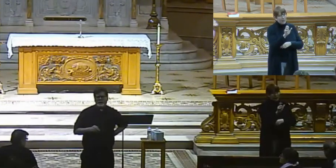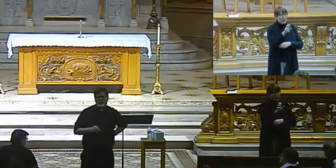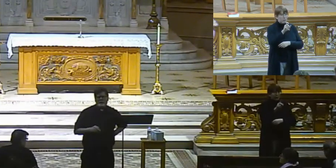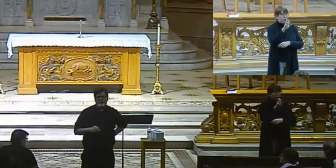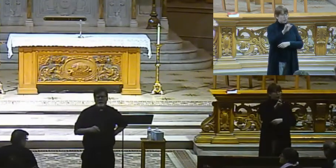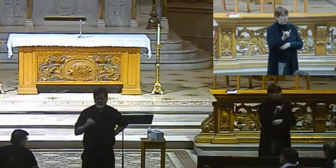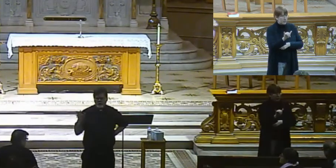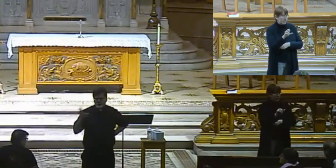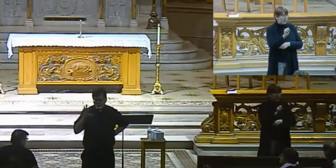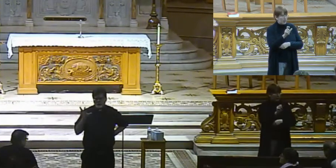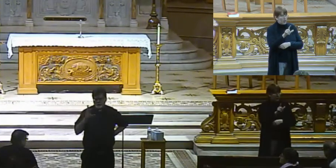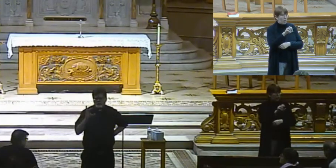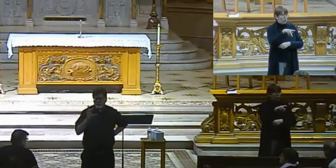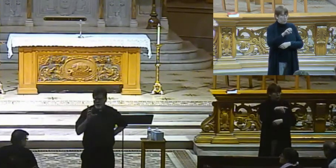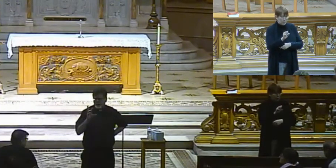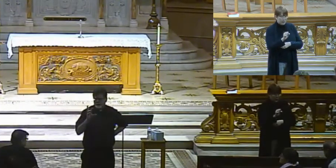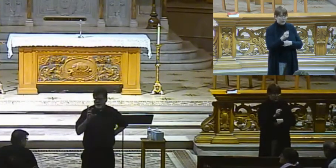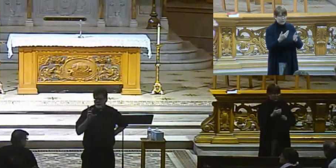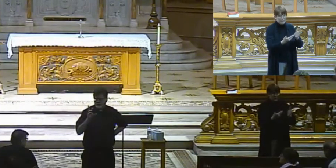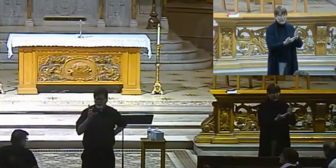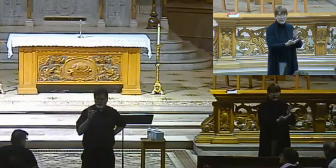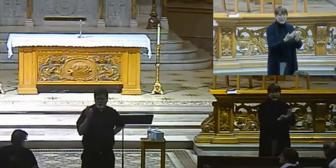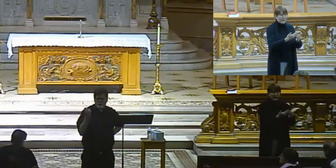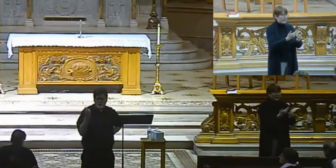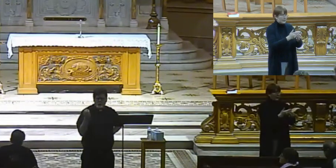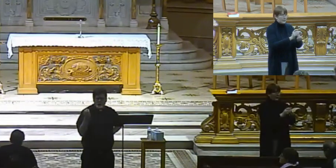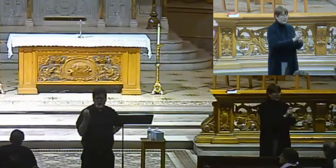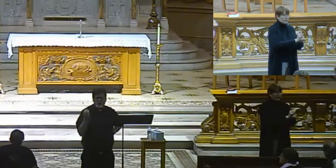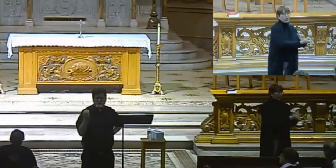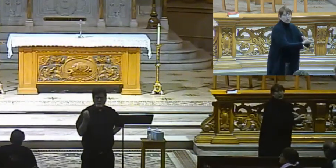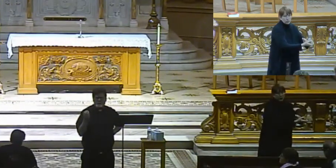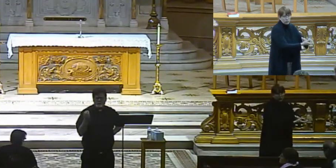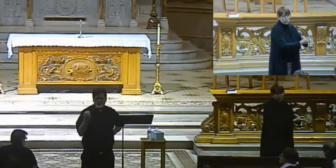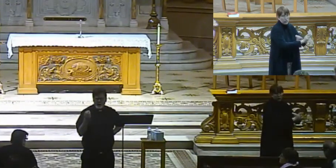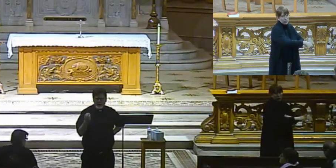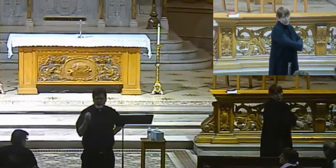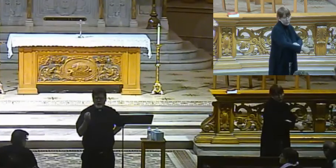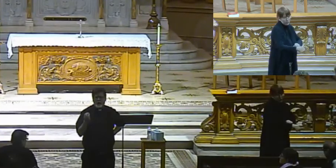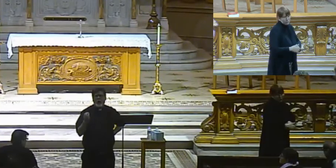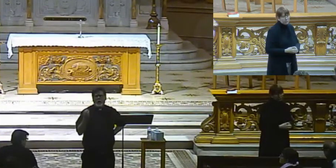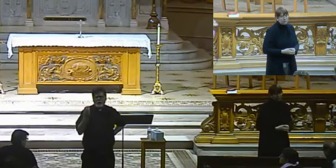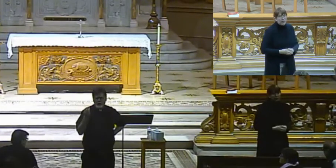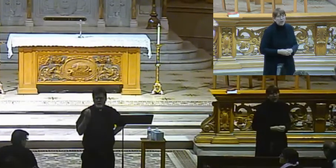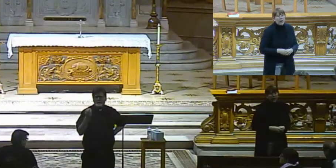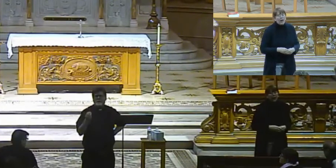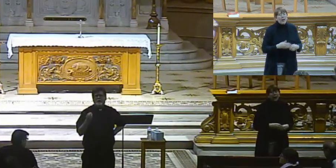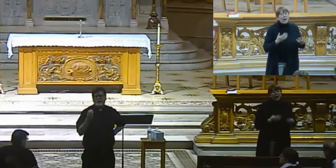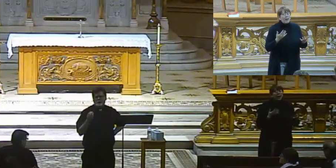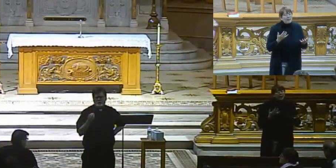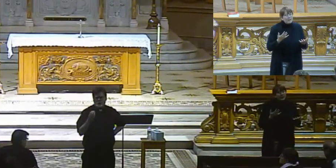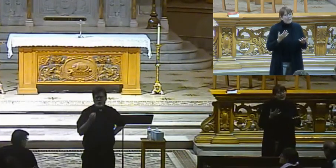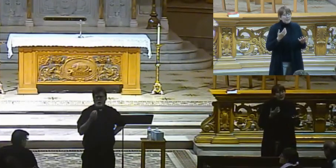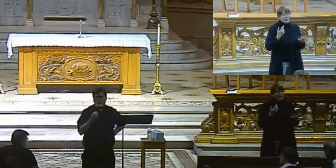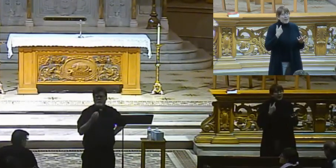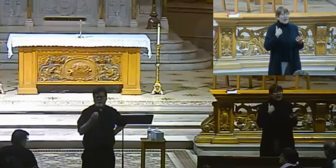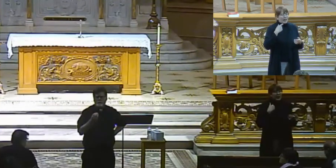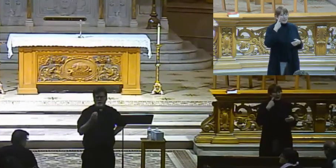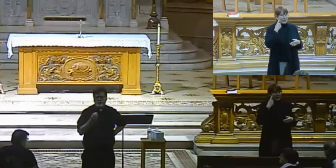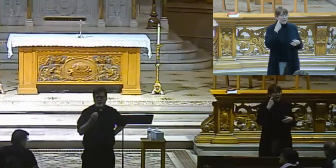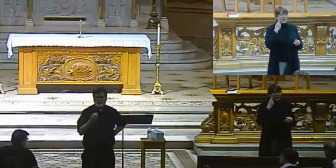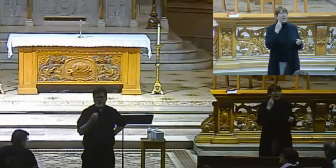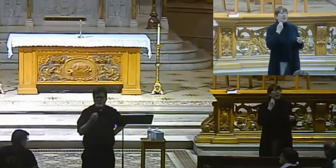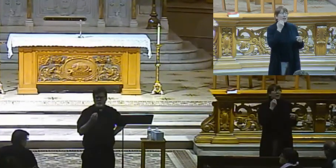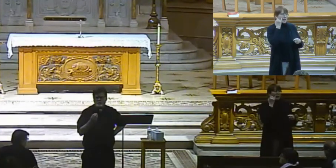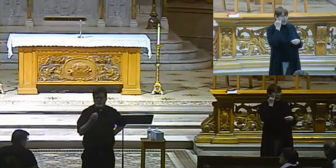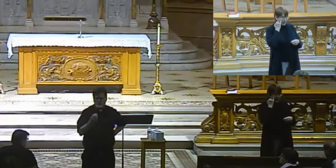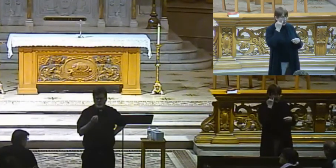And I think there's some truth to that, that if there is an ordination of women to the diaconate, a lot of people are going to start calling for the